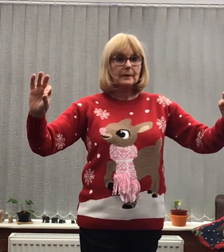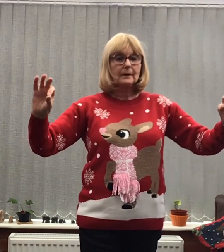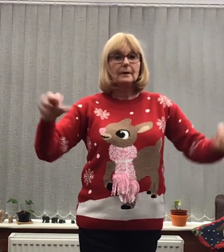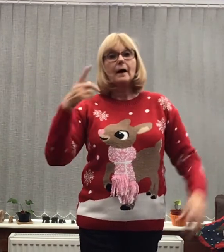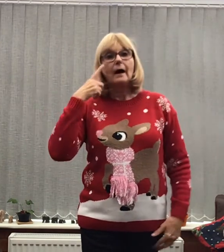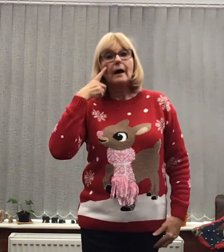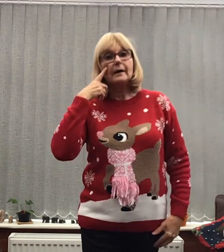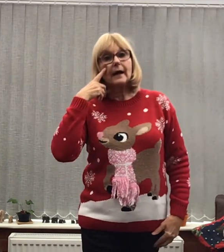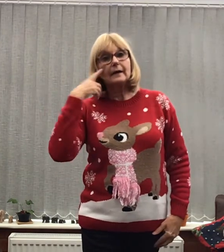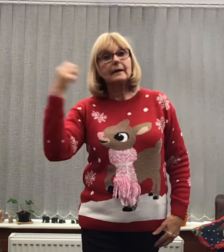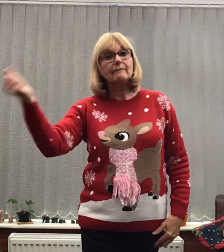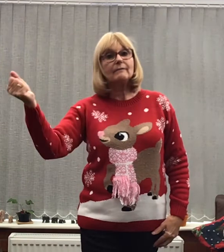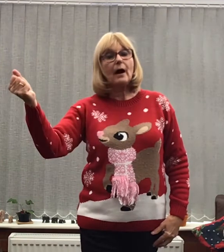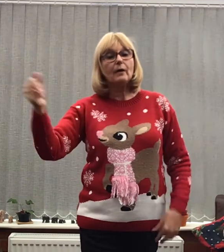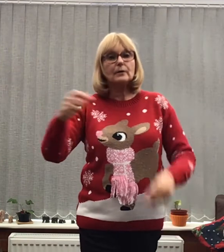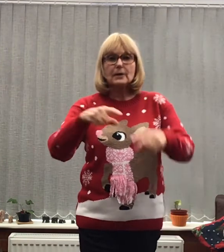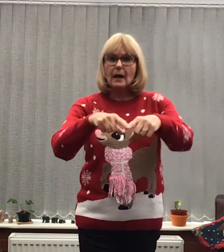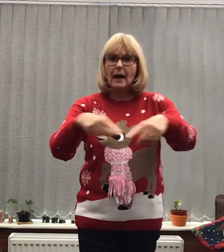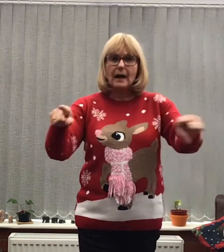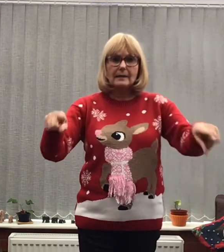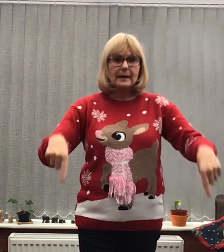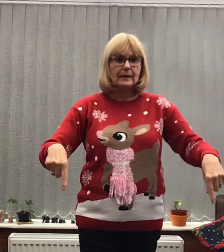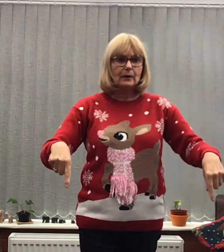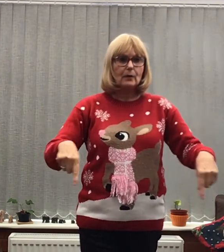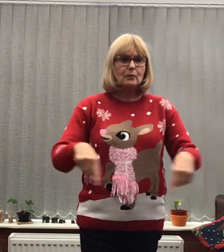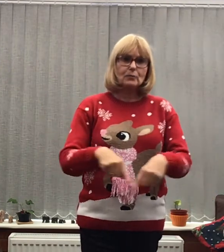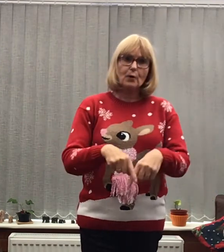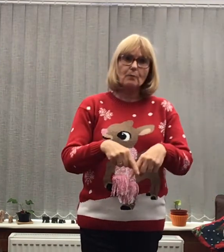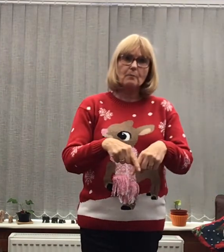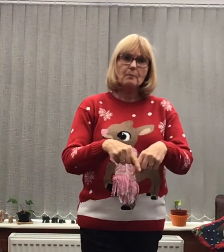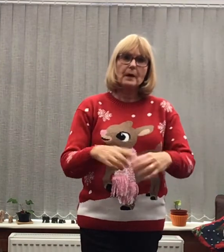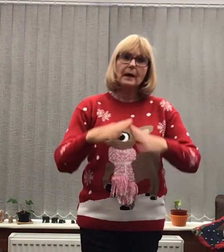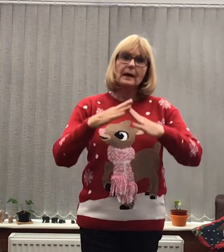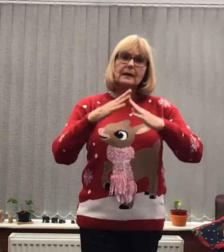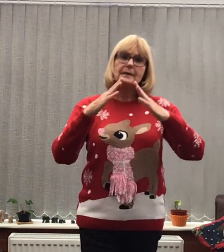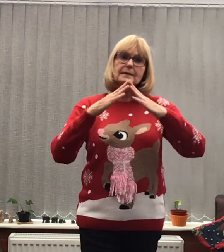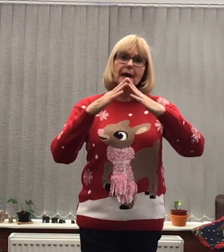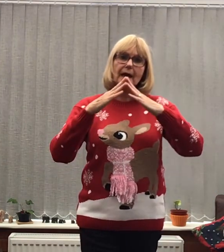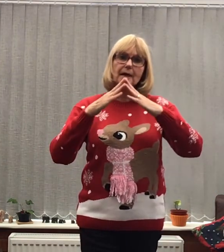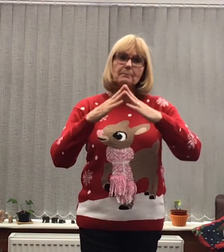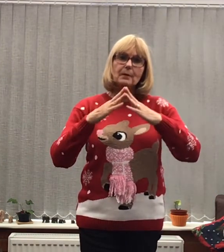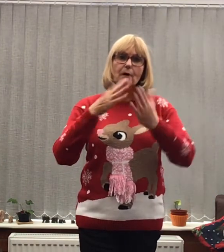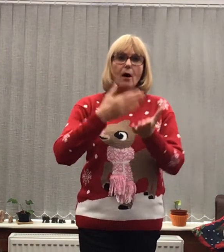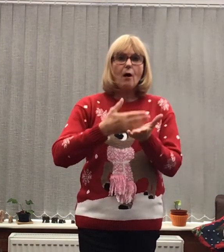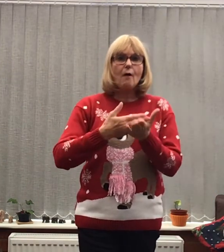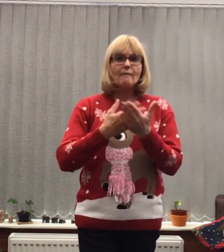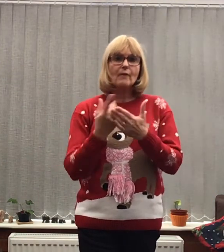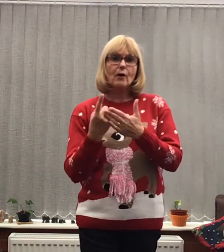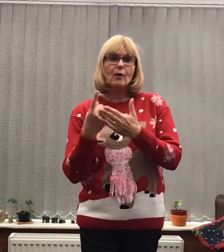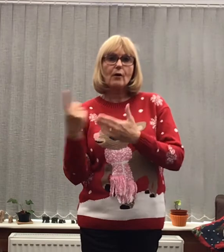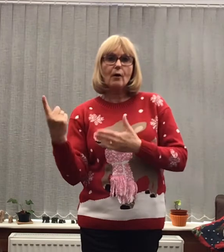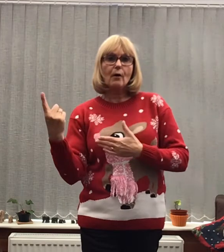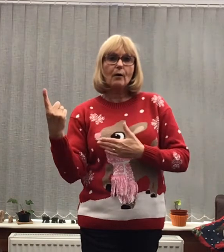Lim in the pack or little no In a stable old four-door